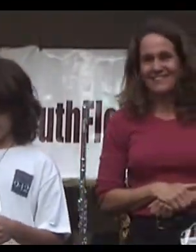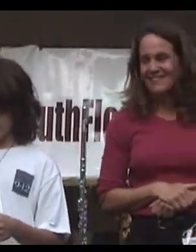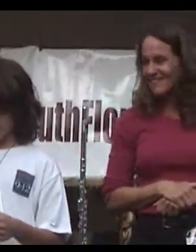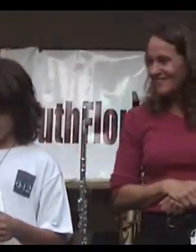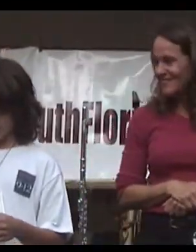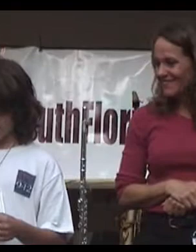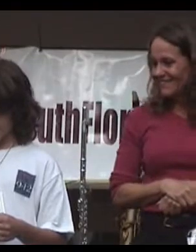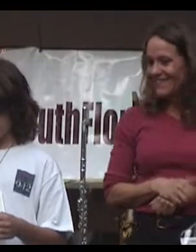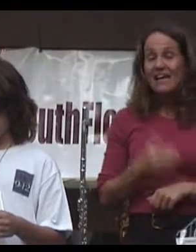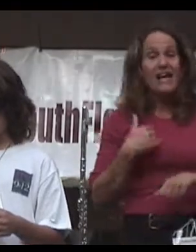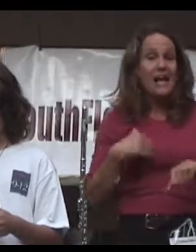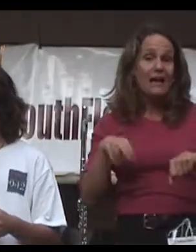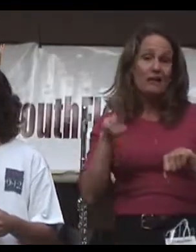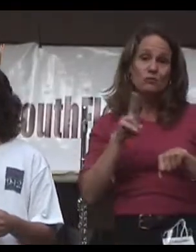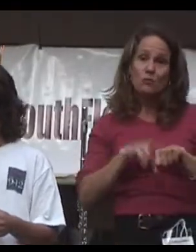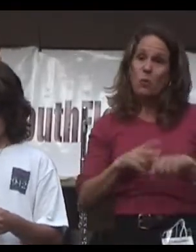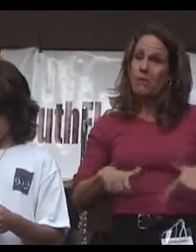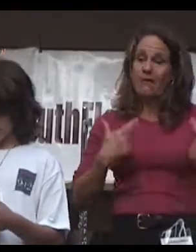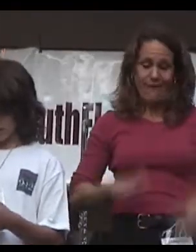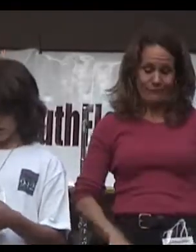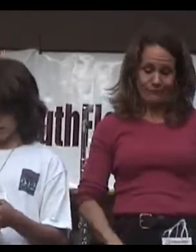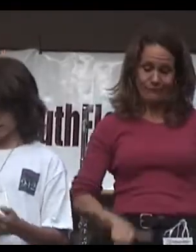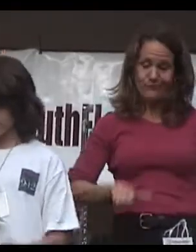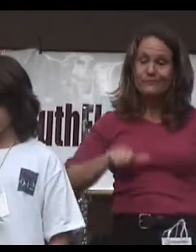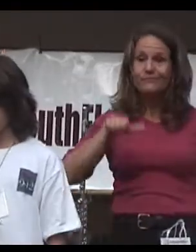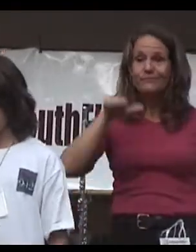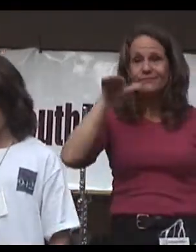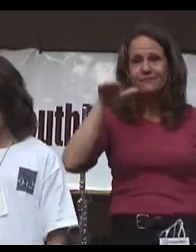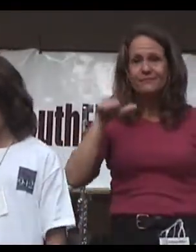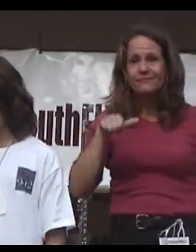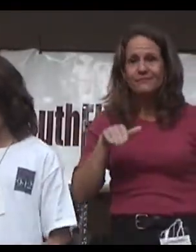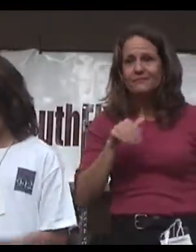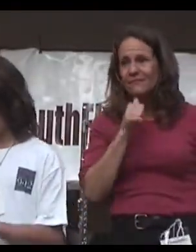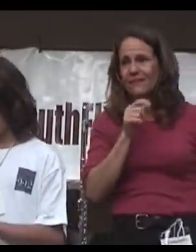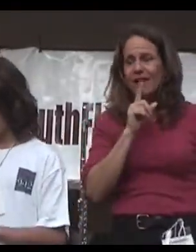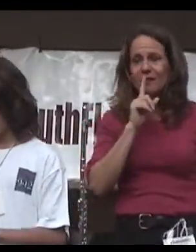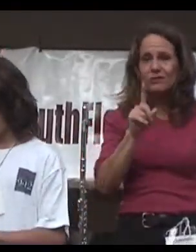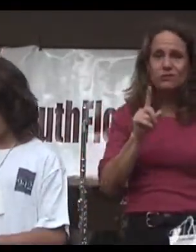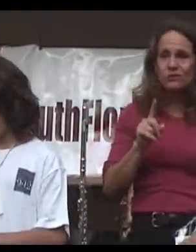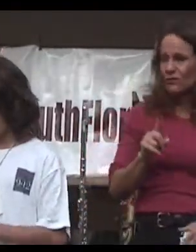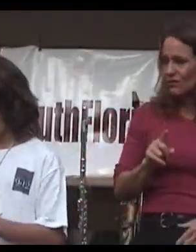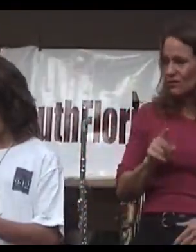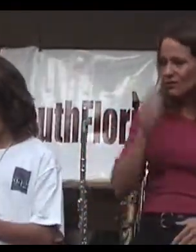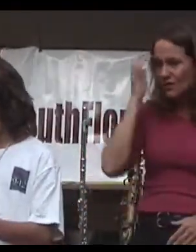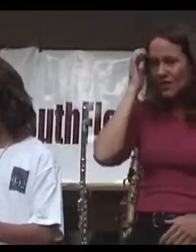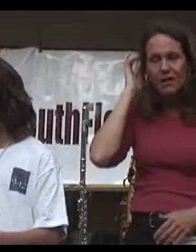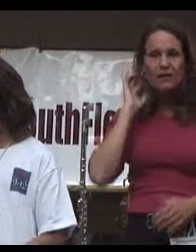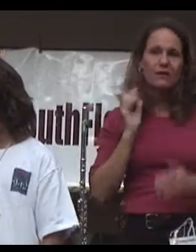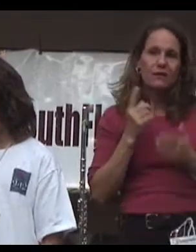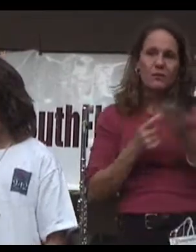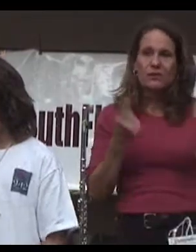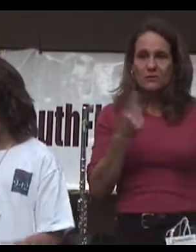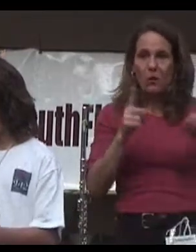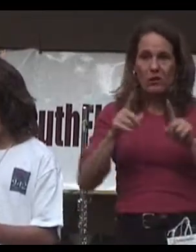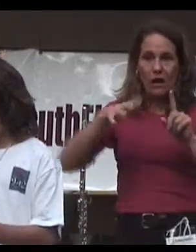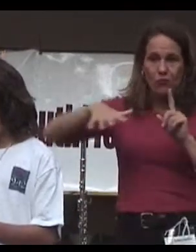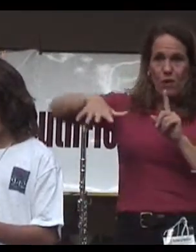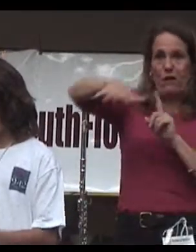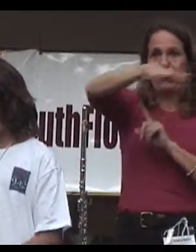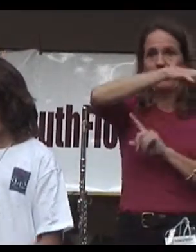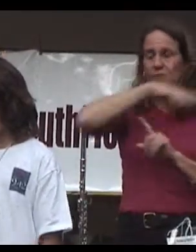I had a normal life. I'm not sure what was going on around me